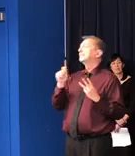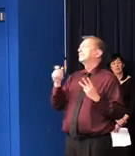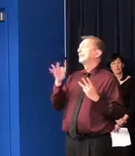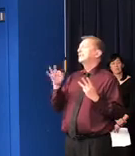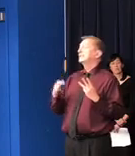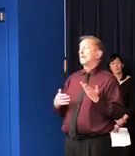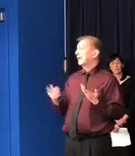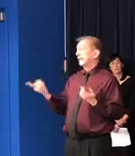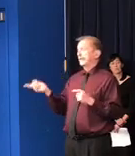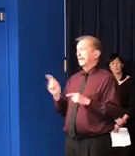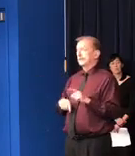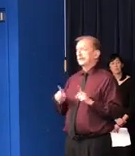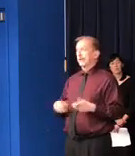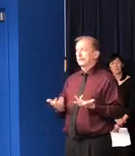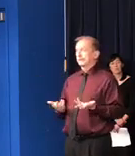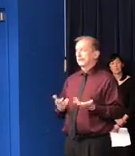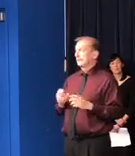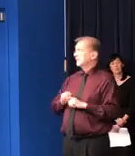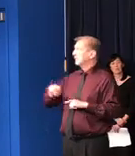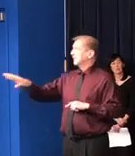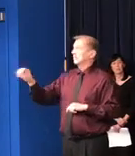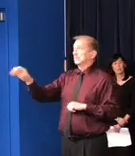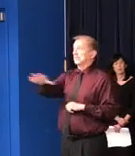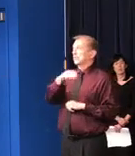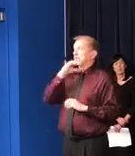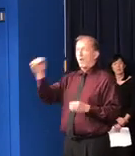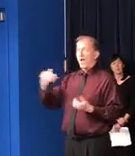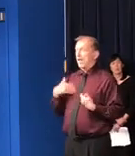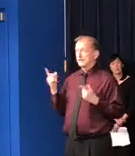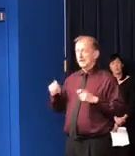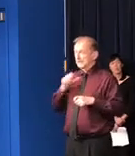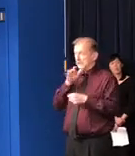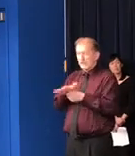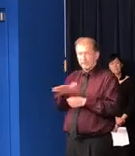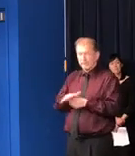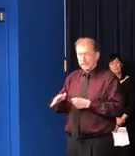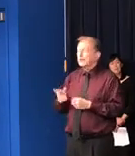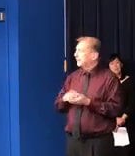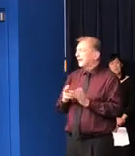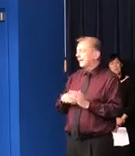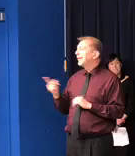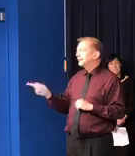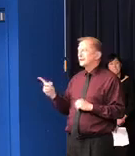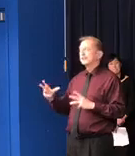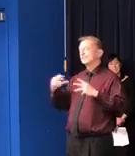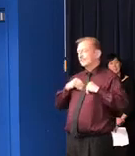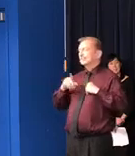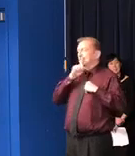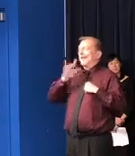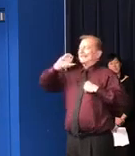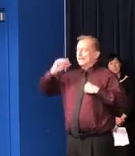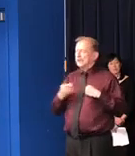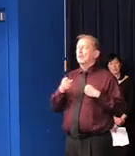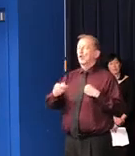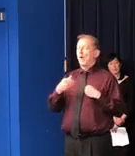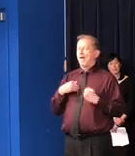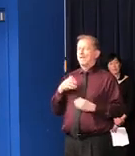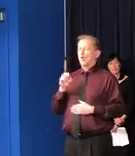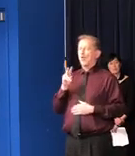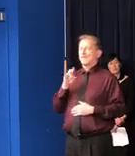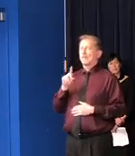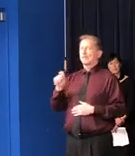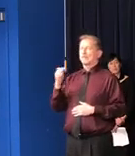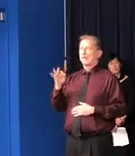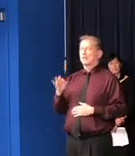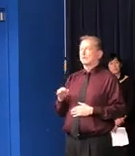because they don't have a test to offer to everybody. And so that is one of the challenges of the federal